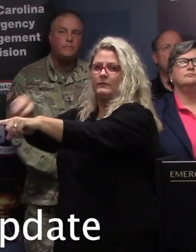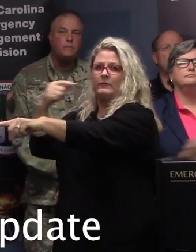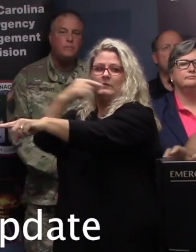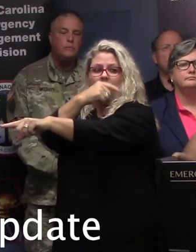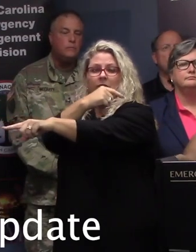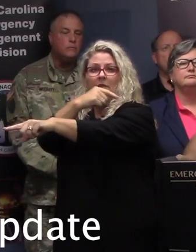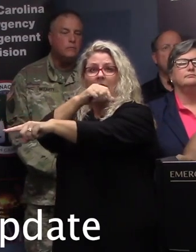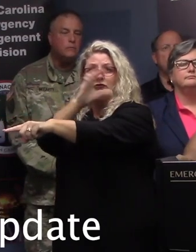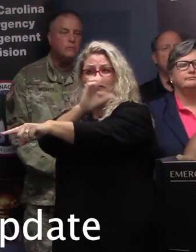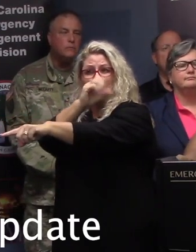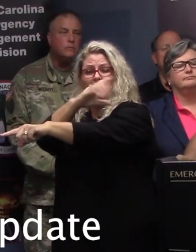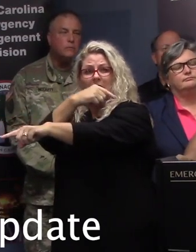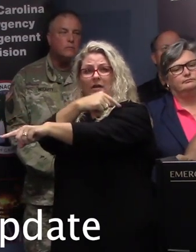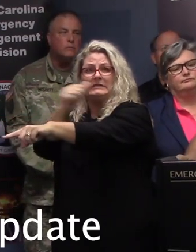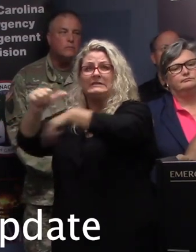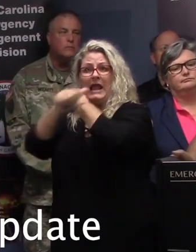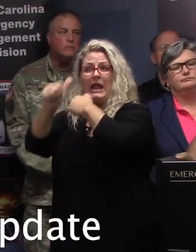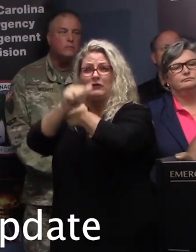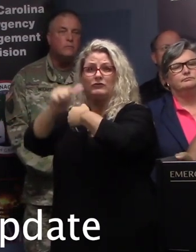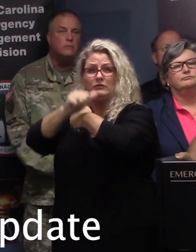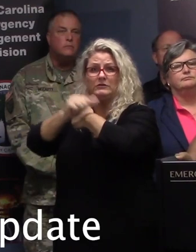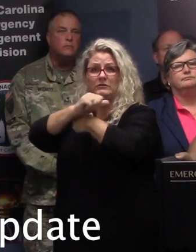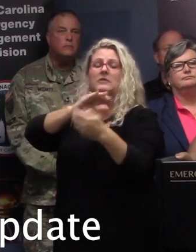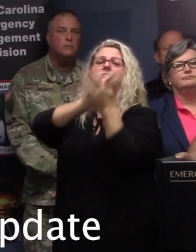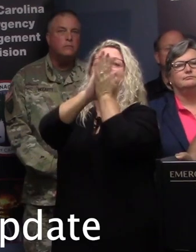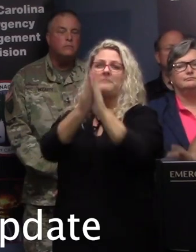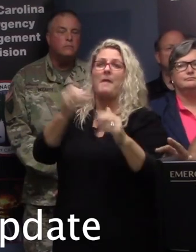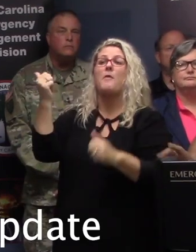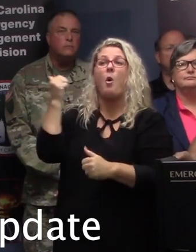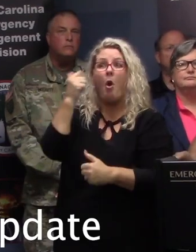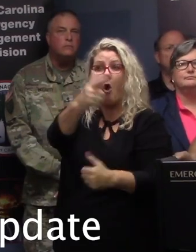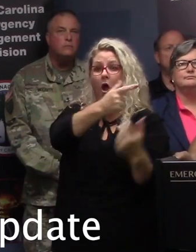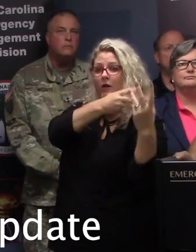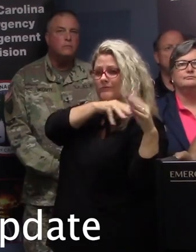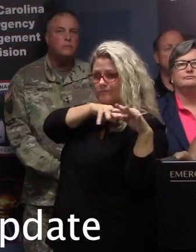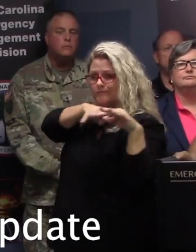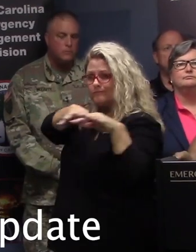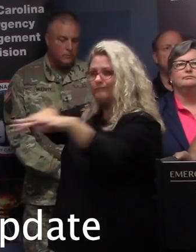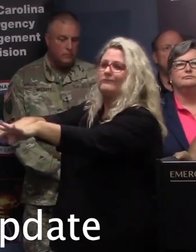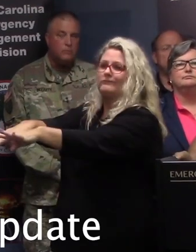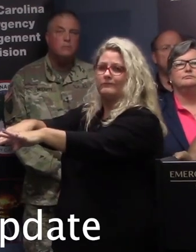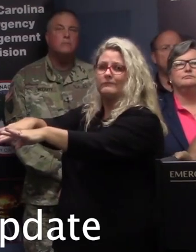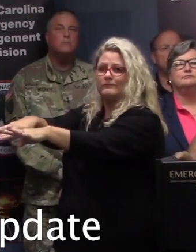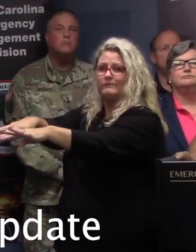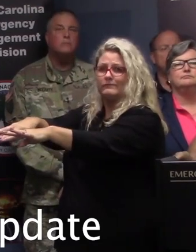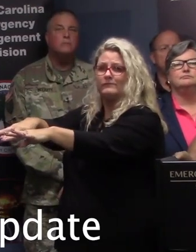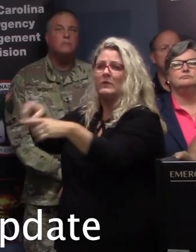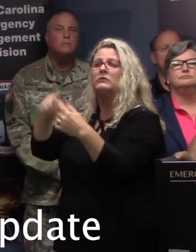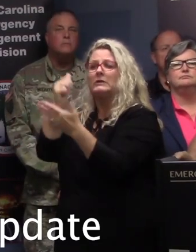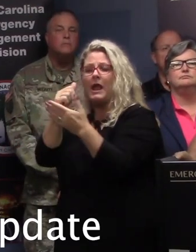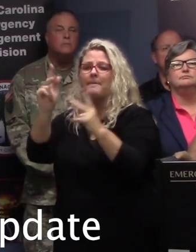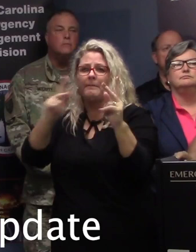threatened area. This is a way to handle additional anticipated traffic as people leave the